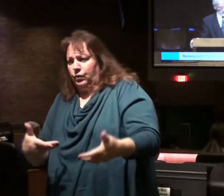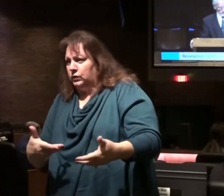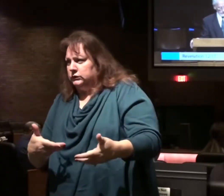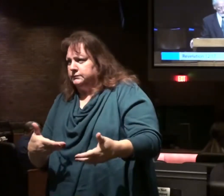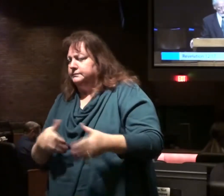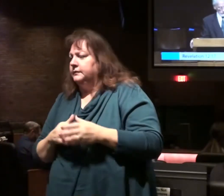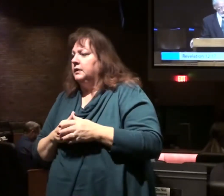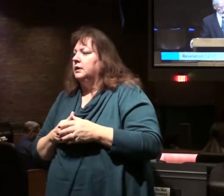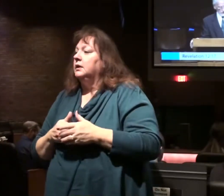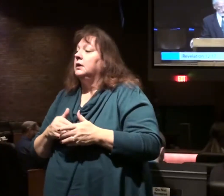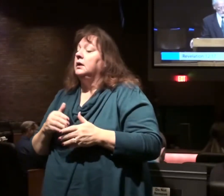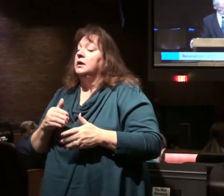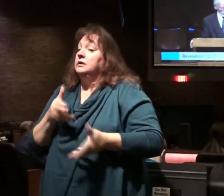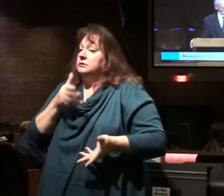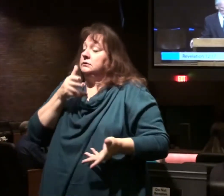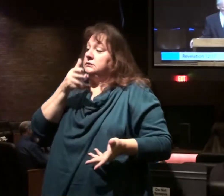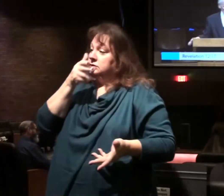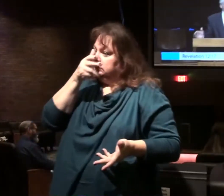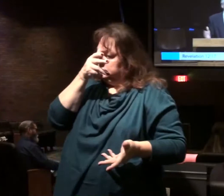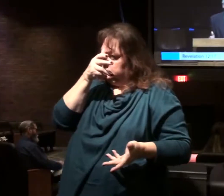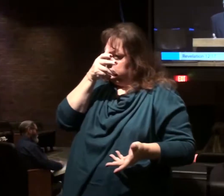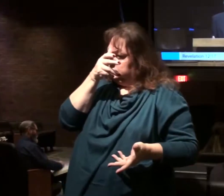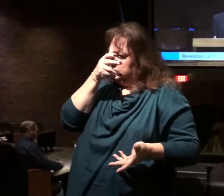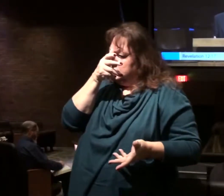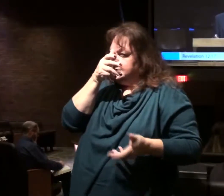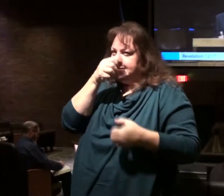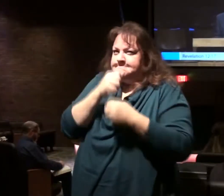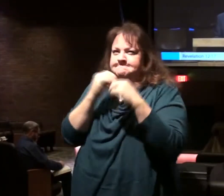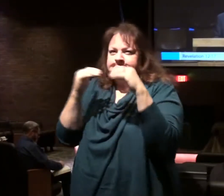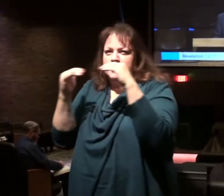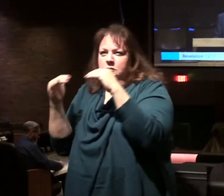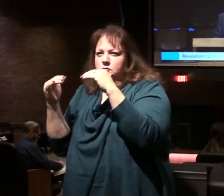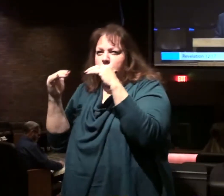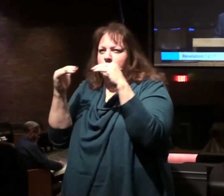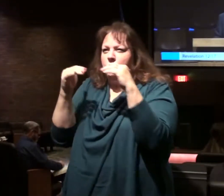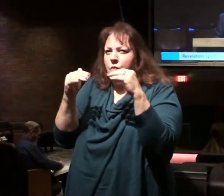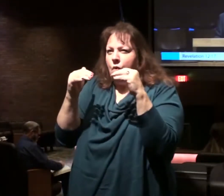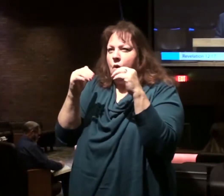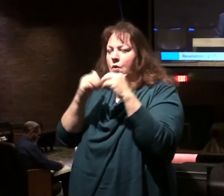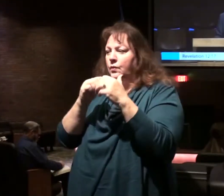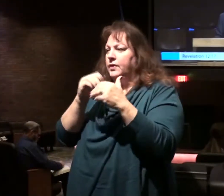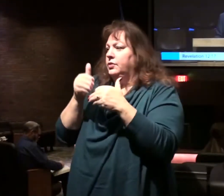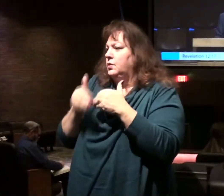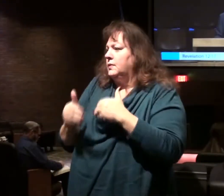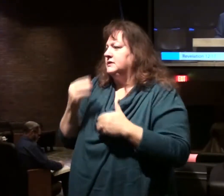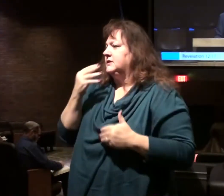The dragon went off to make war with the rest of her children.